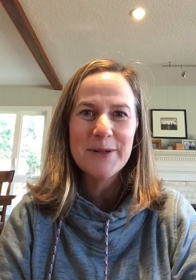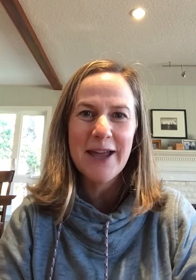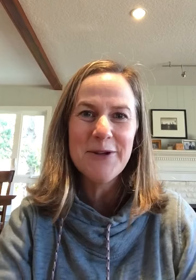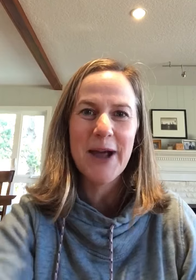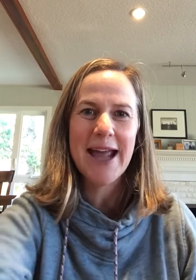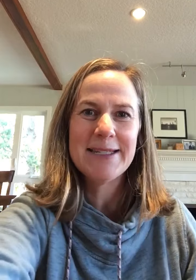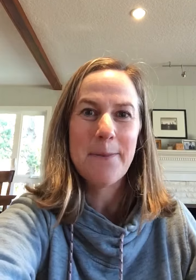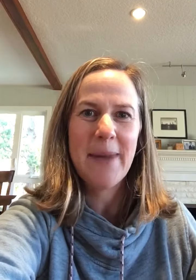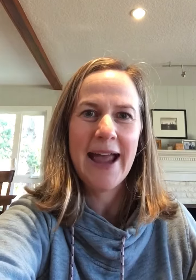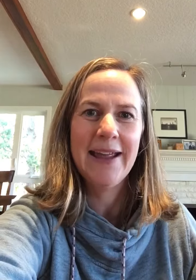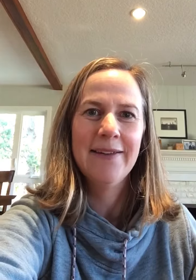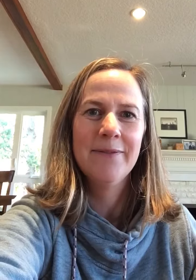We love you guys. Bye! Bye! be right back.